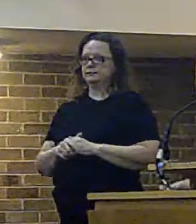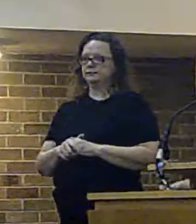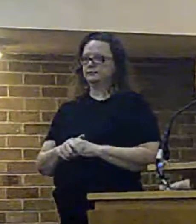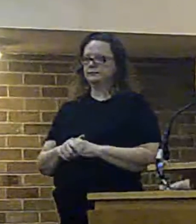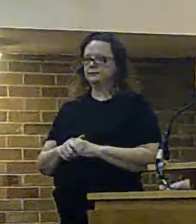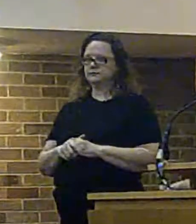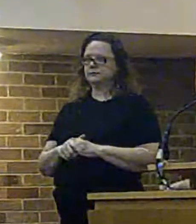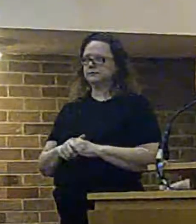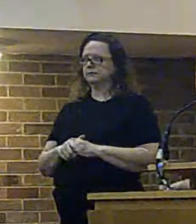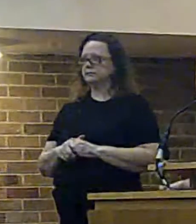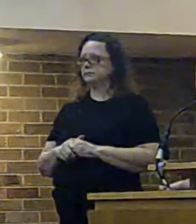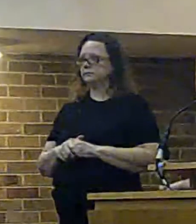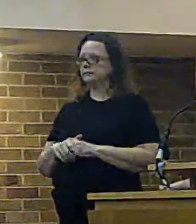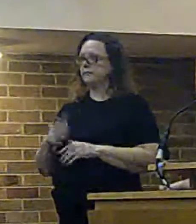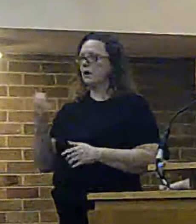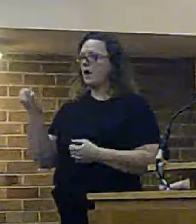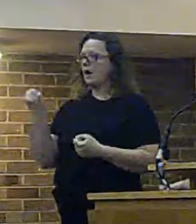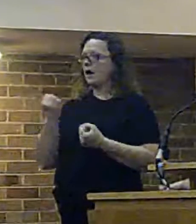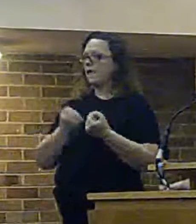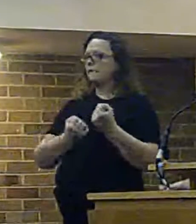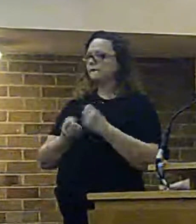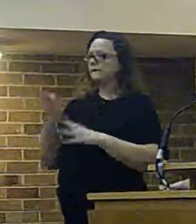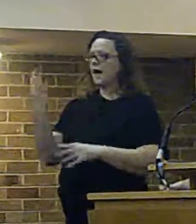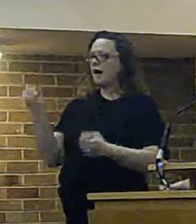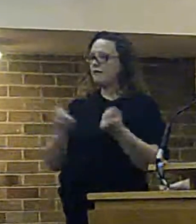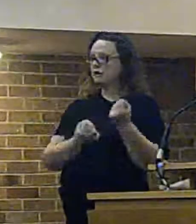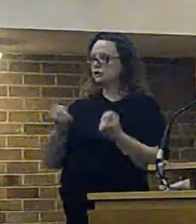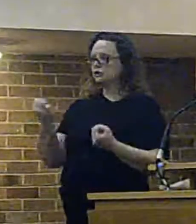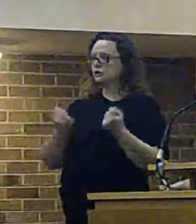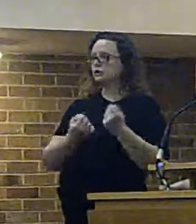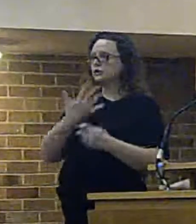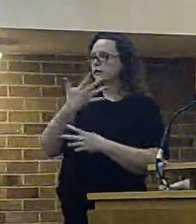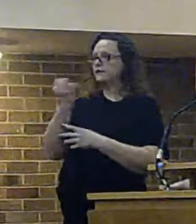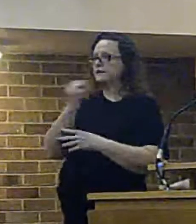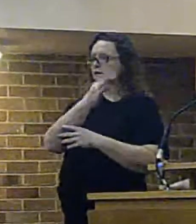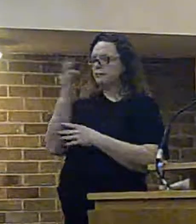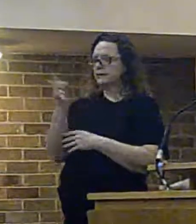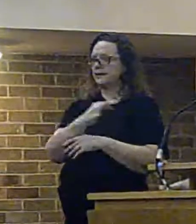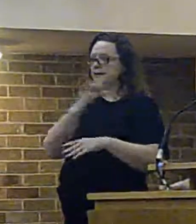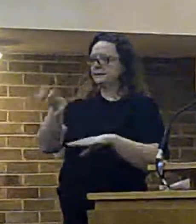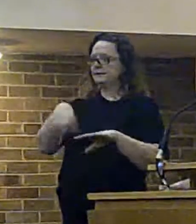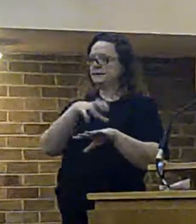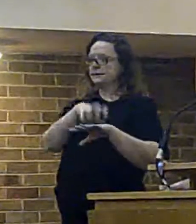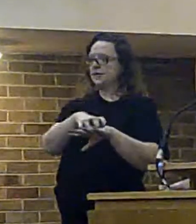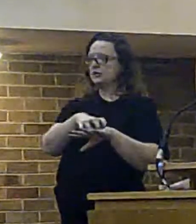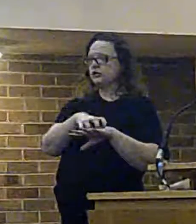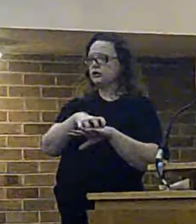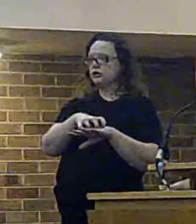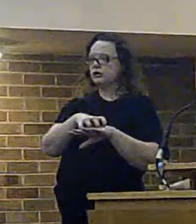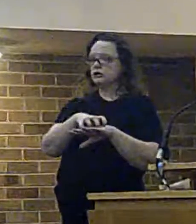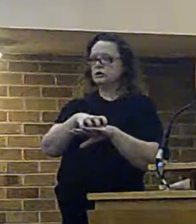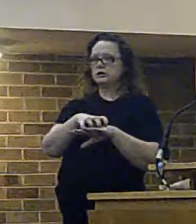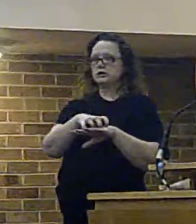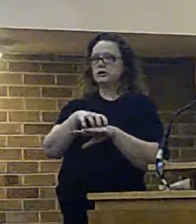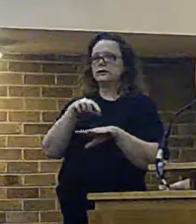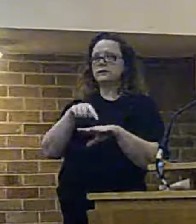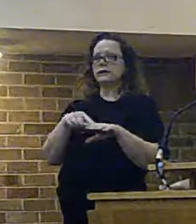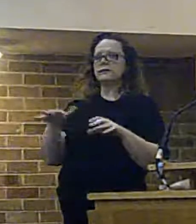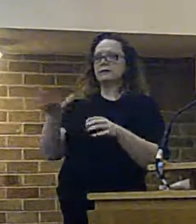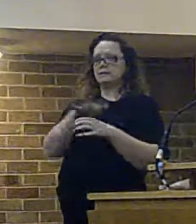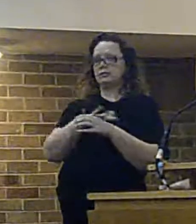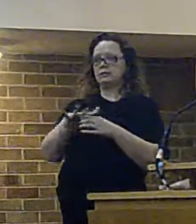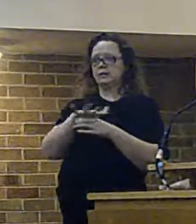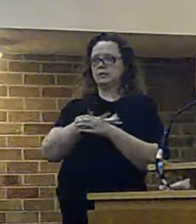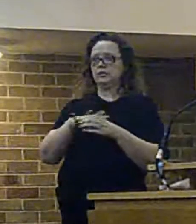second our appliances spend over 50 percent of their time on stations therefore in these circumstances it's